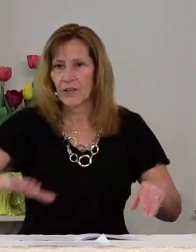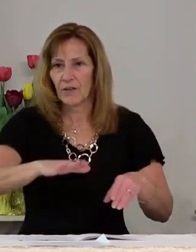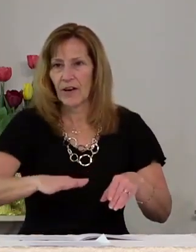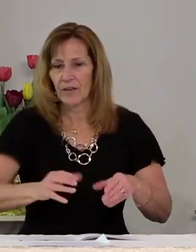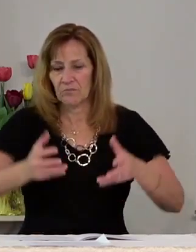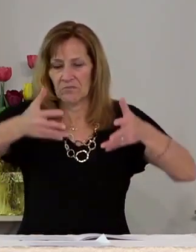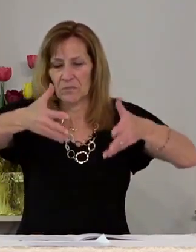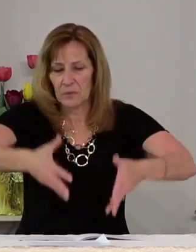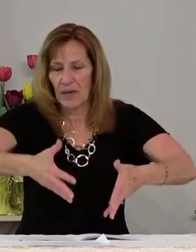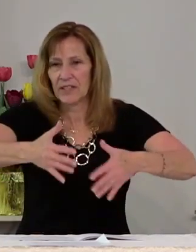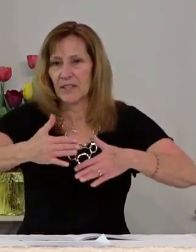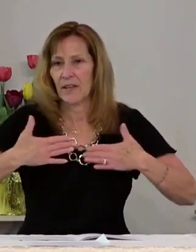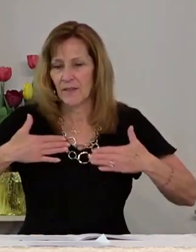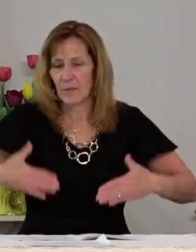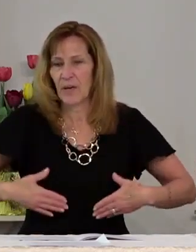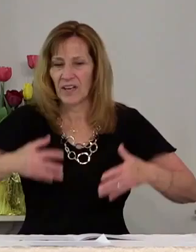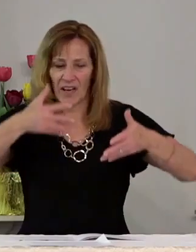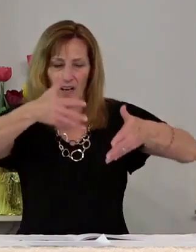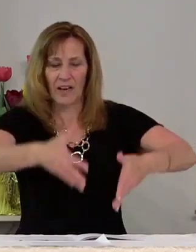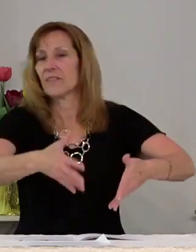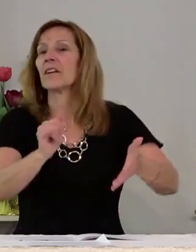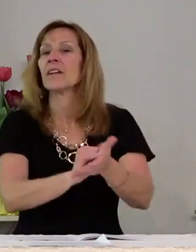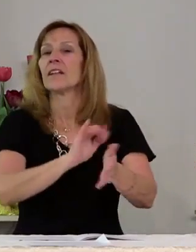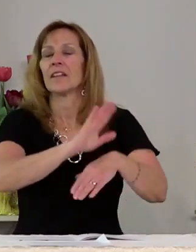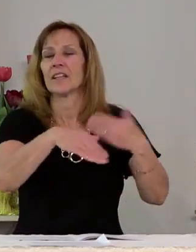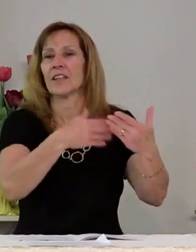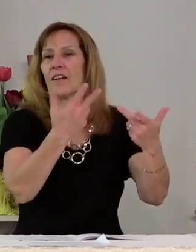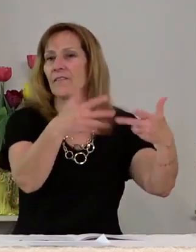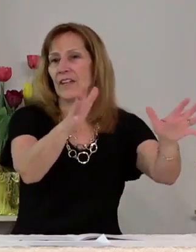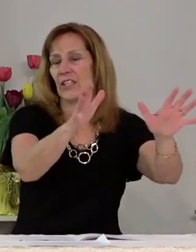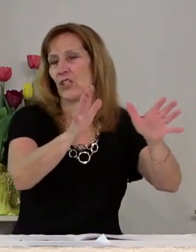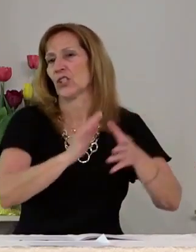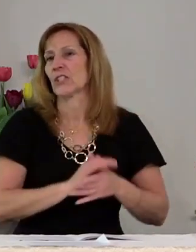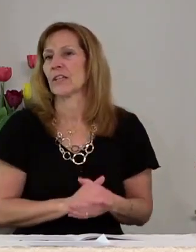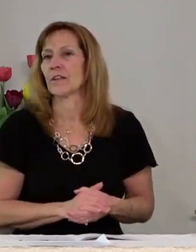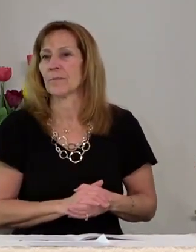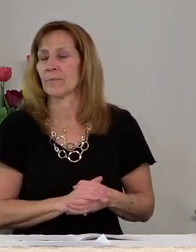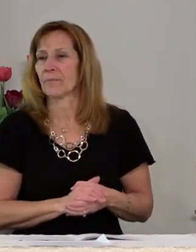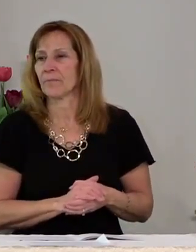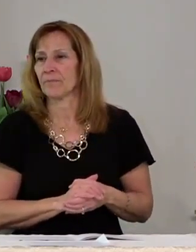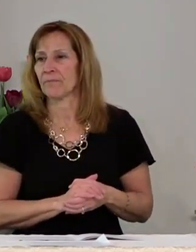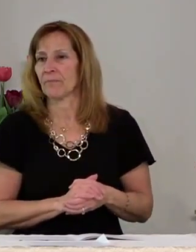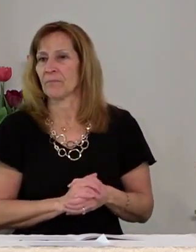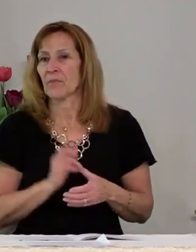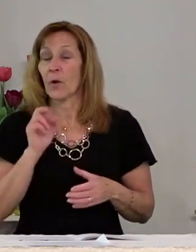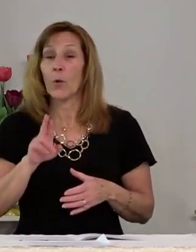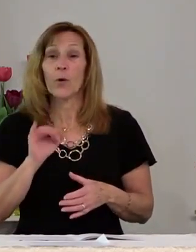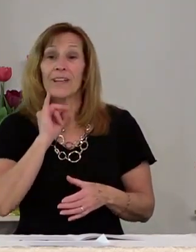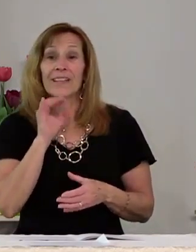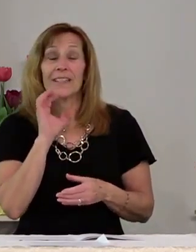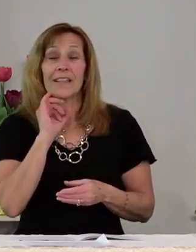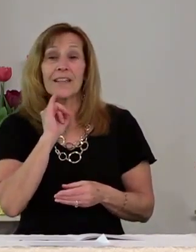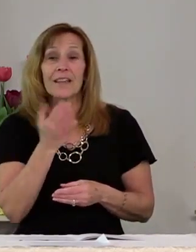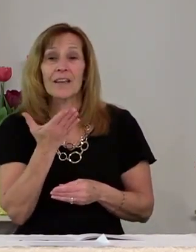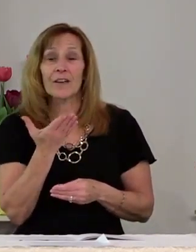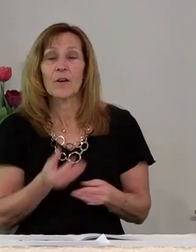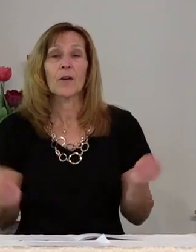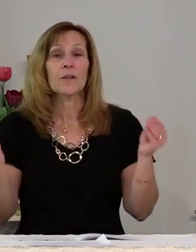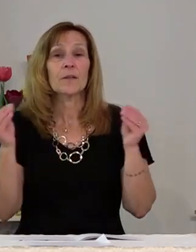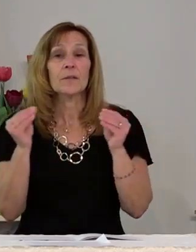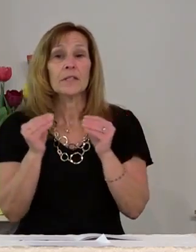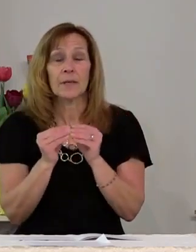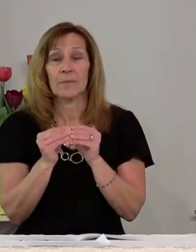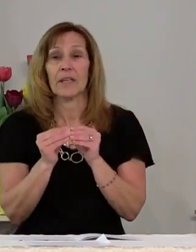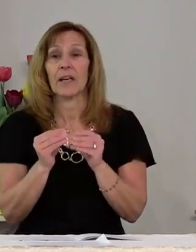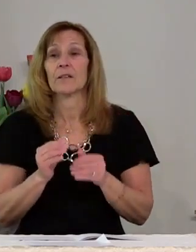are deposited and left there and that's all there is? Or is there something else?